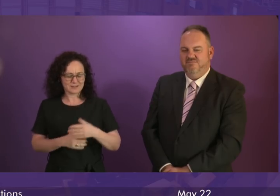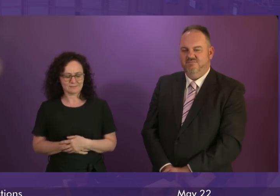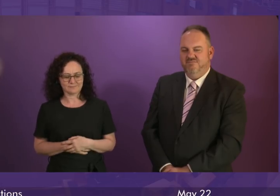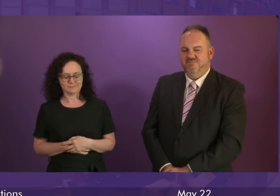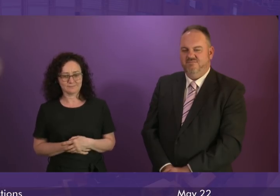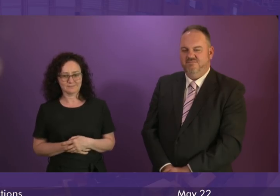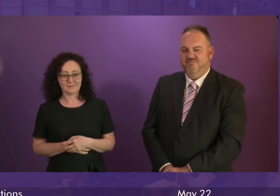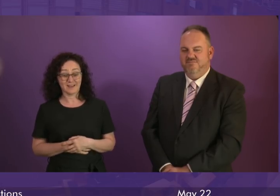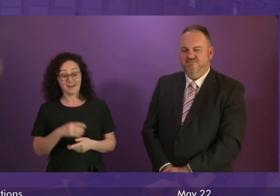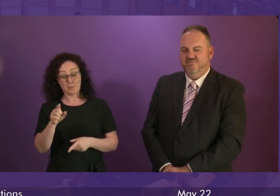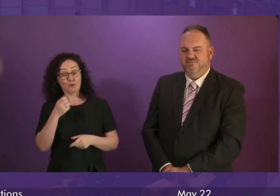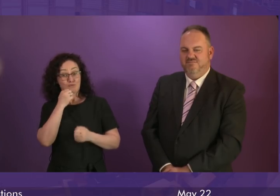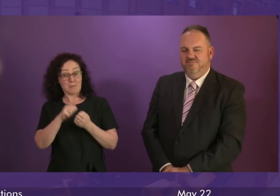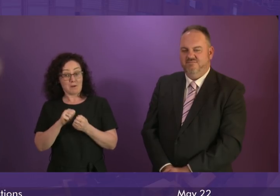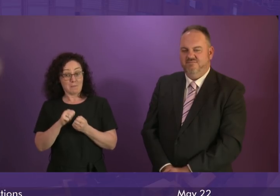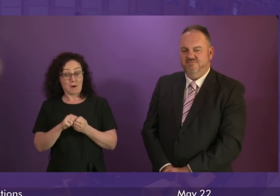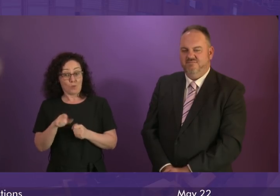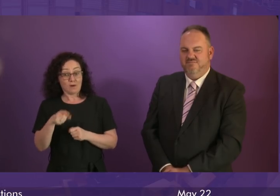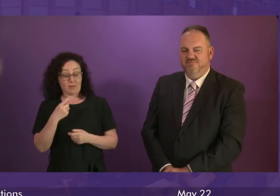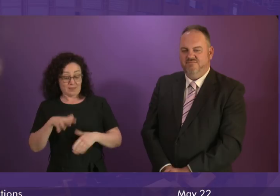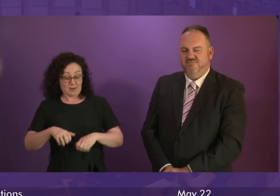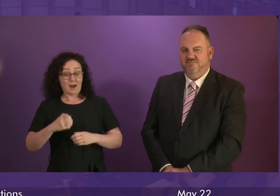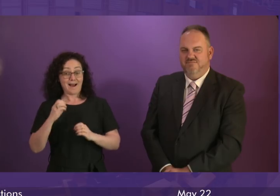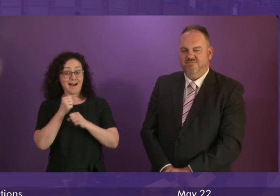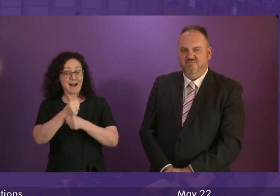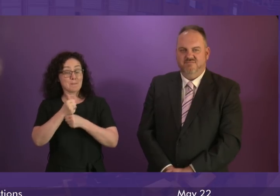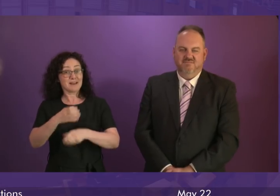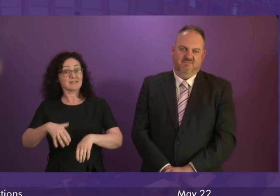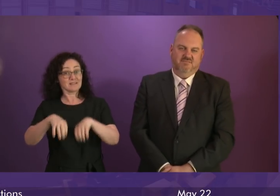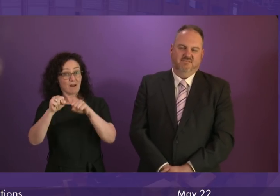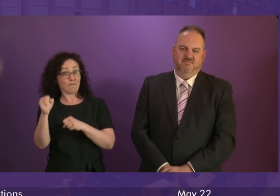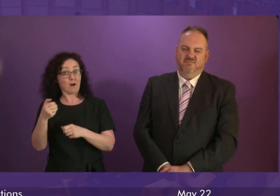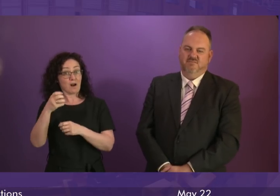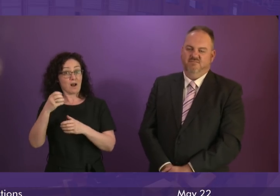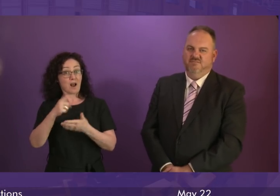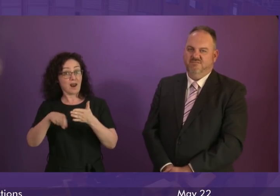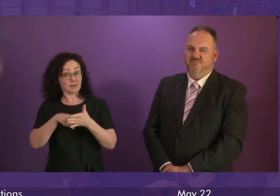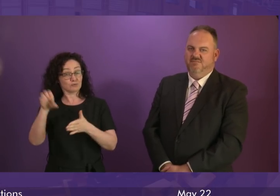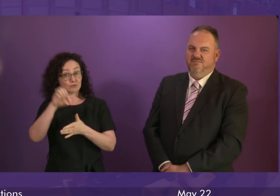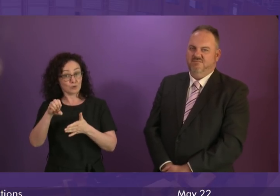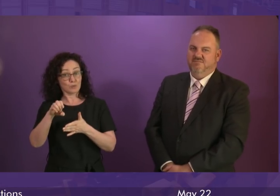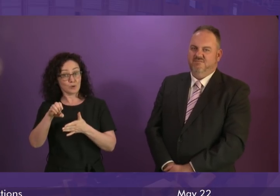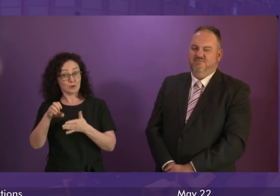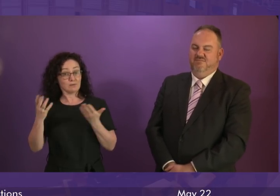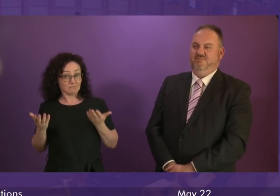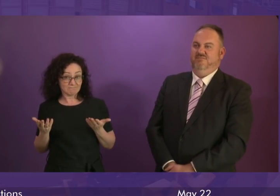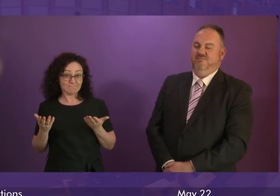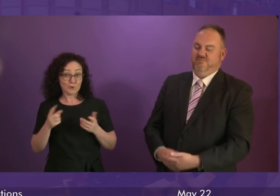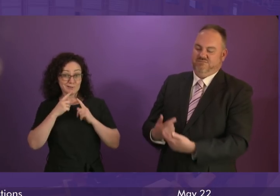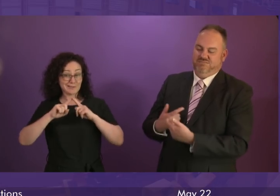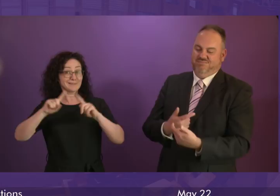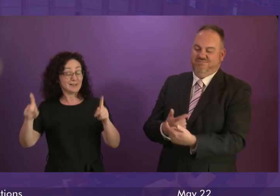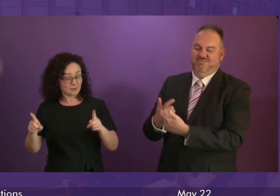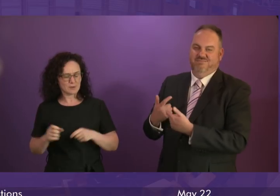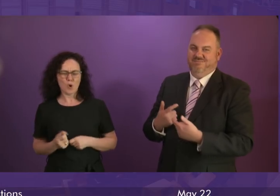she didn't have anything positive to say at the outset. But, you know, I think we see Ruth Davidson so desperate to cosy up to Boris Johnson today that